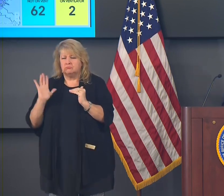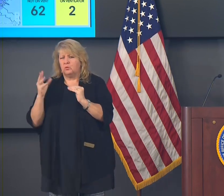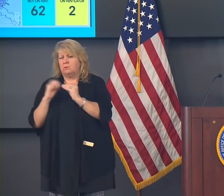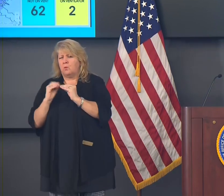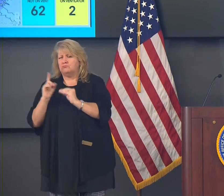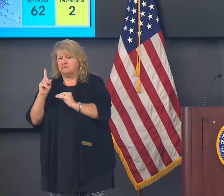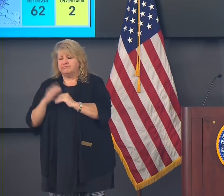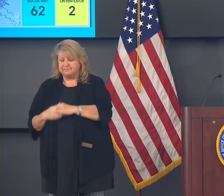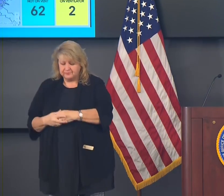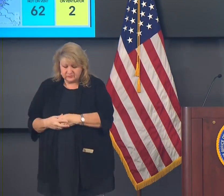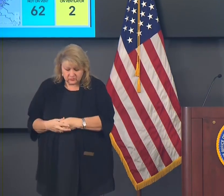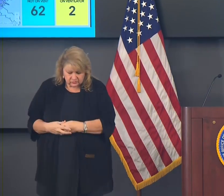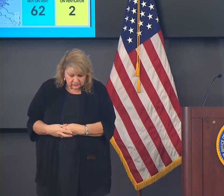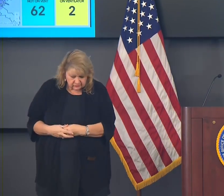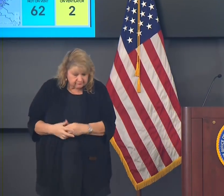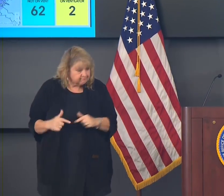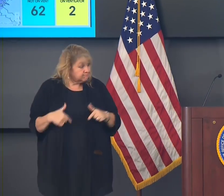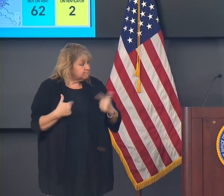Dr. Cantor?